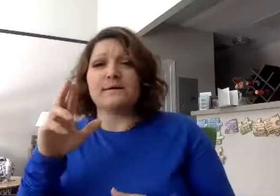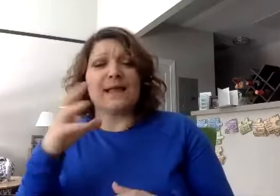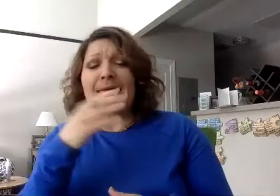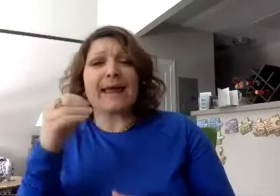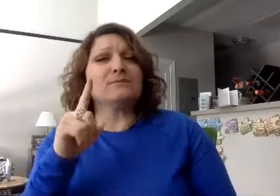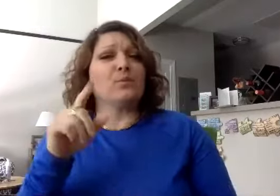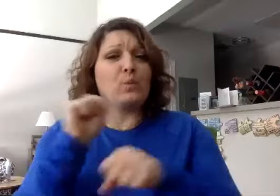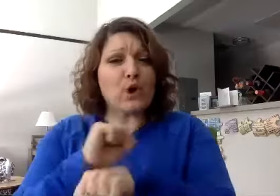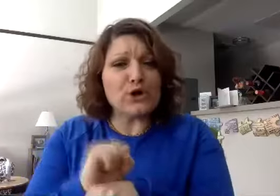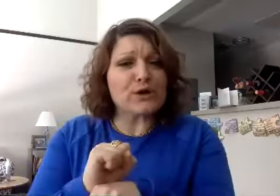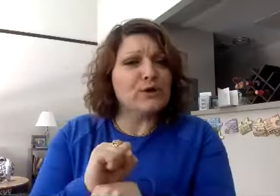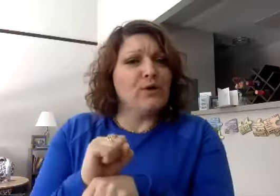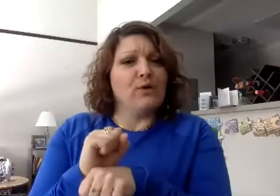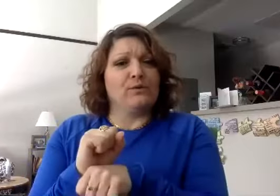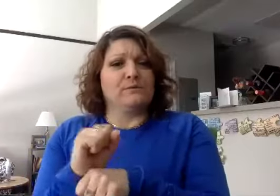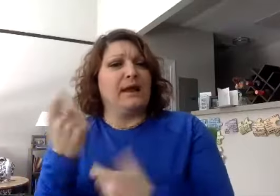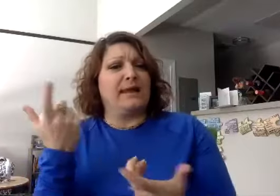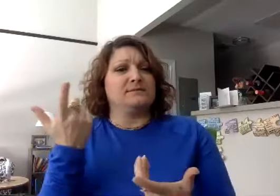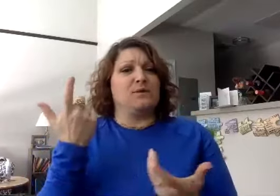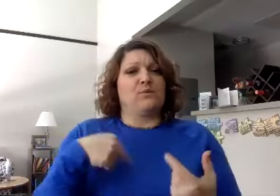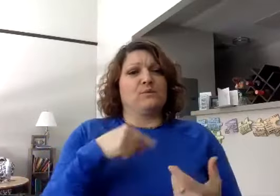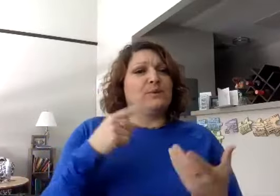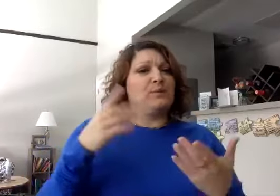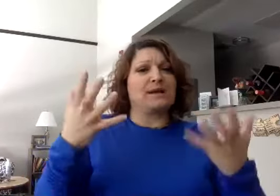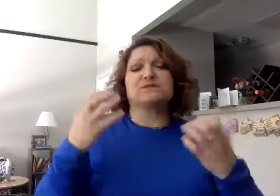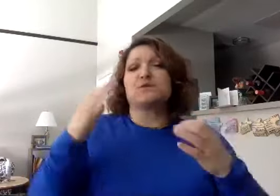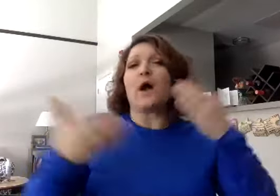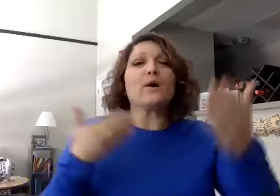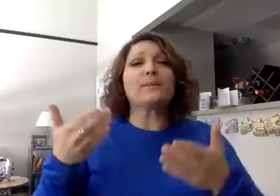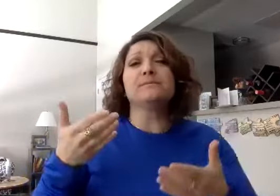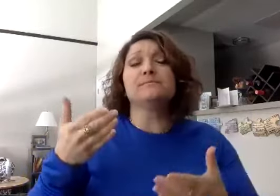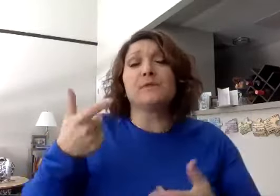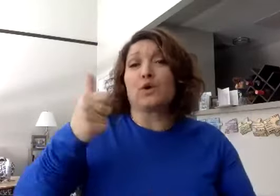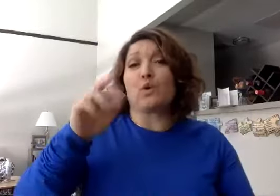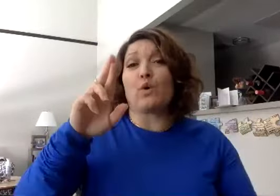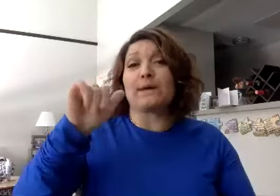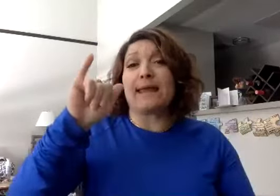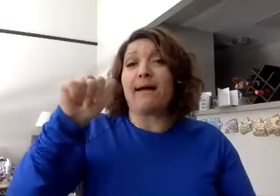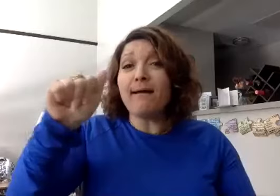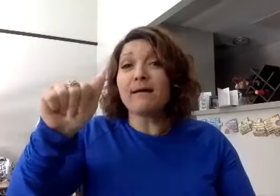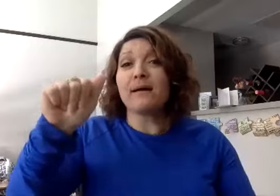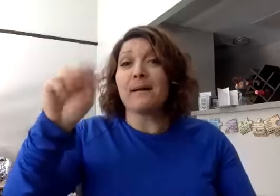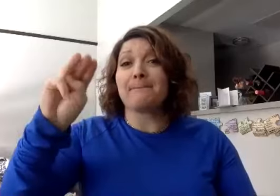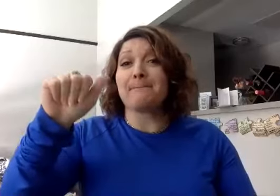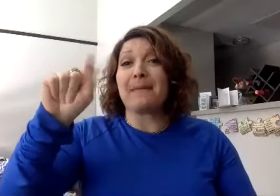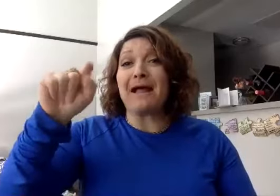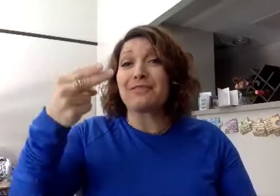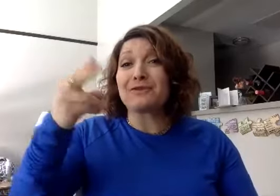work. And we wanted to welcome Gloria Matthew,